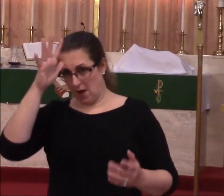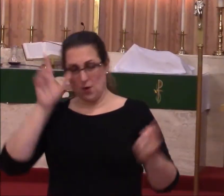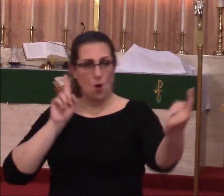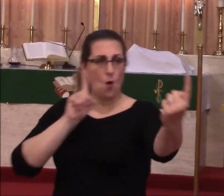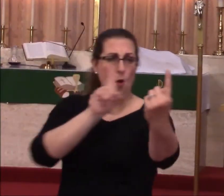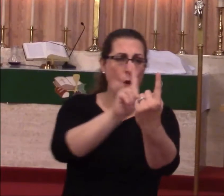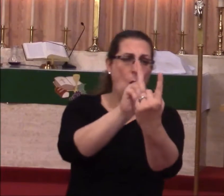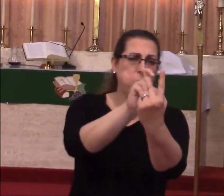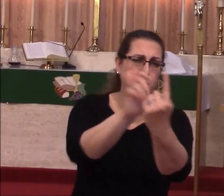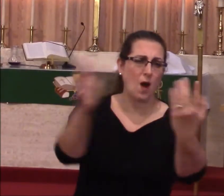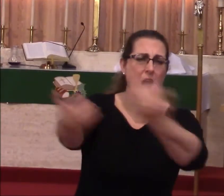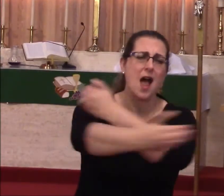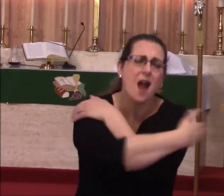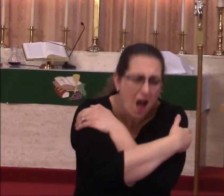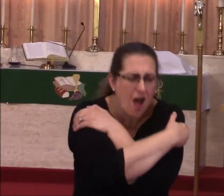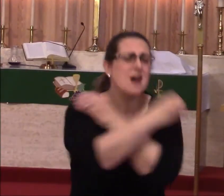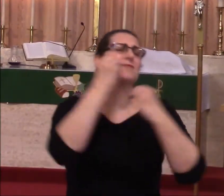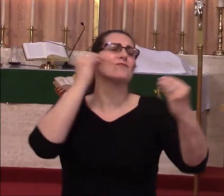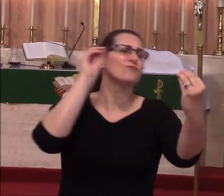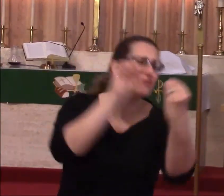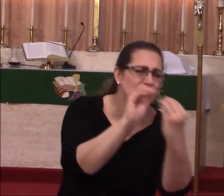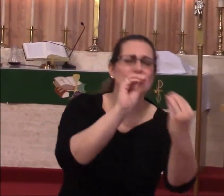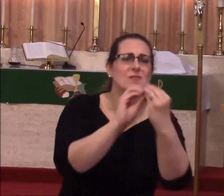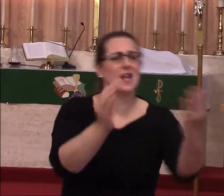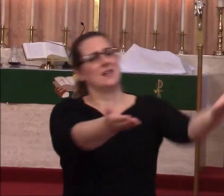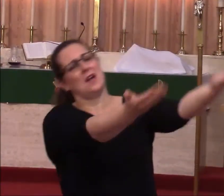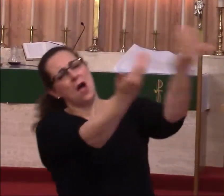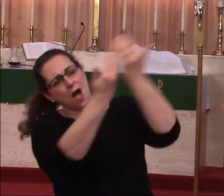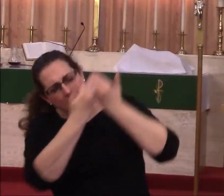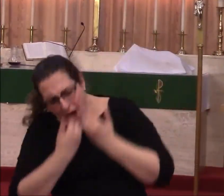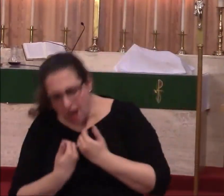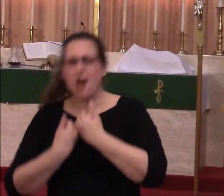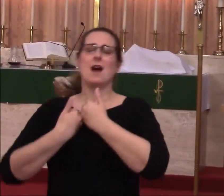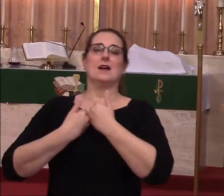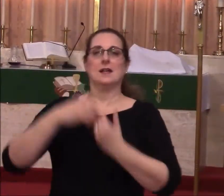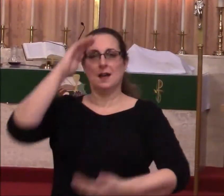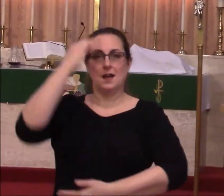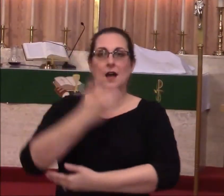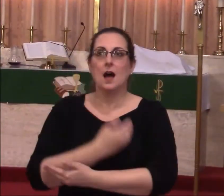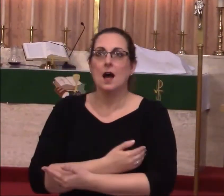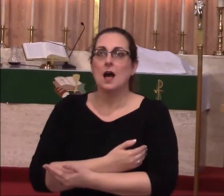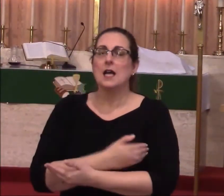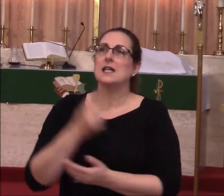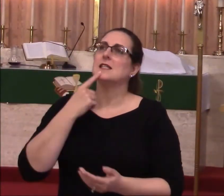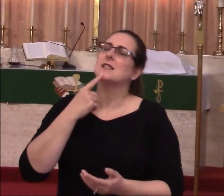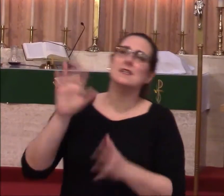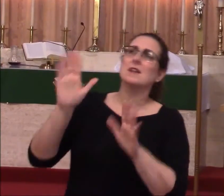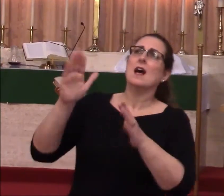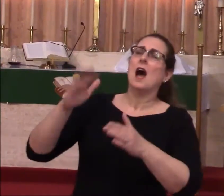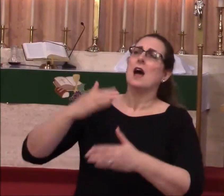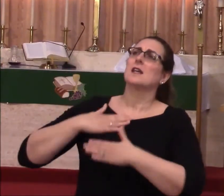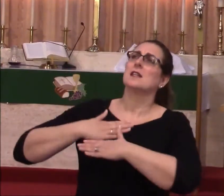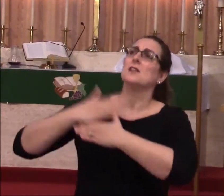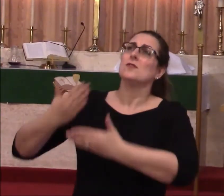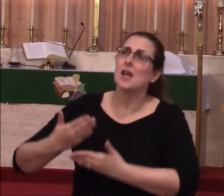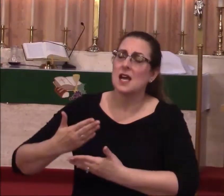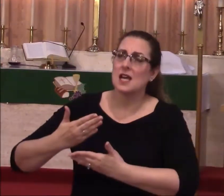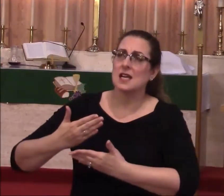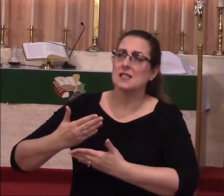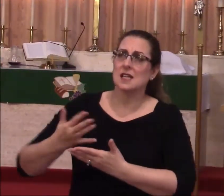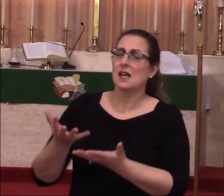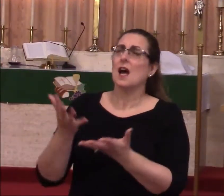hugs him and kisses him and can't wait to bring him inside. And the son starts off on his confession to bargain